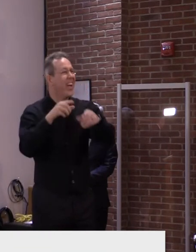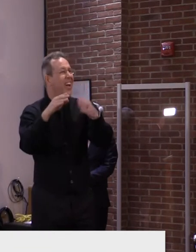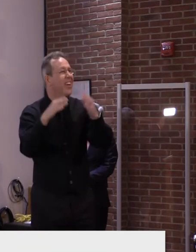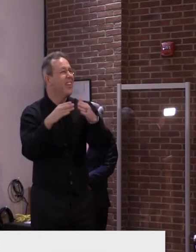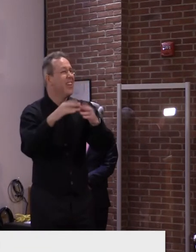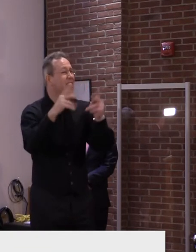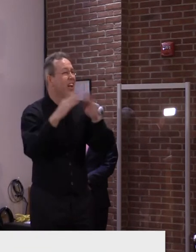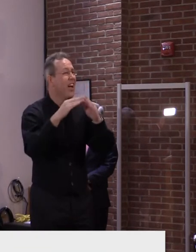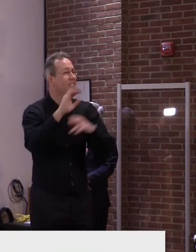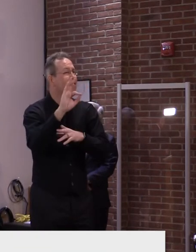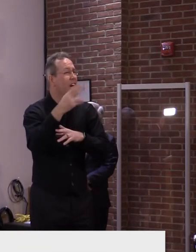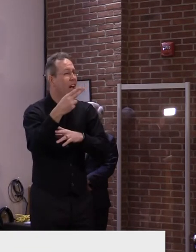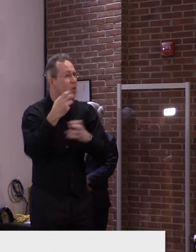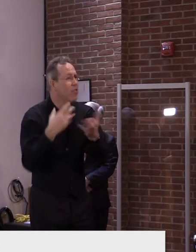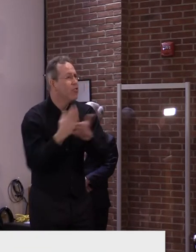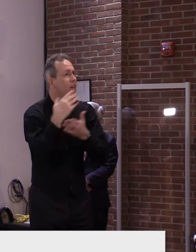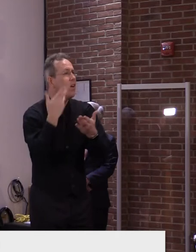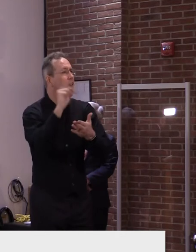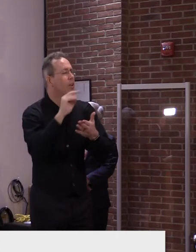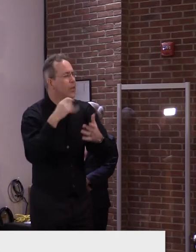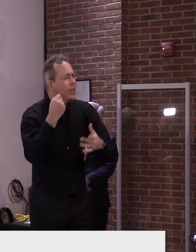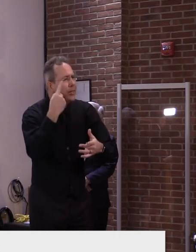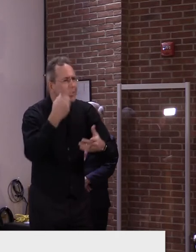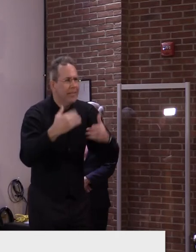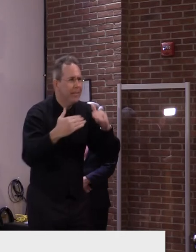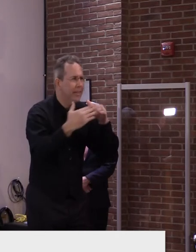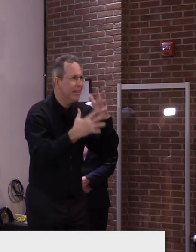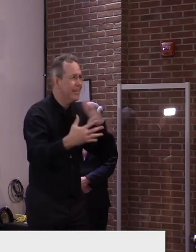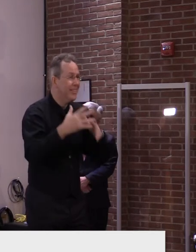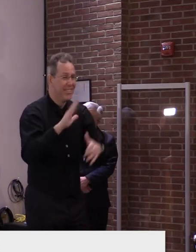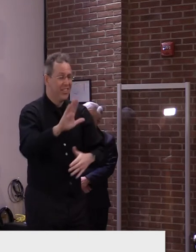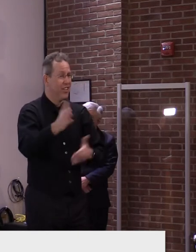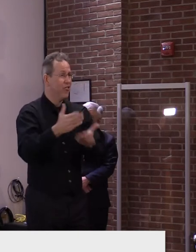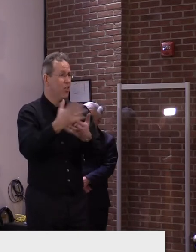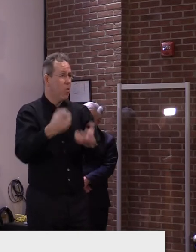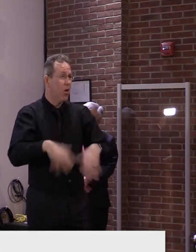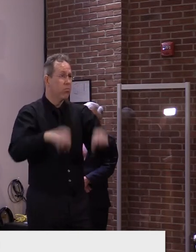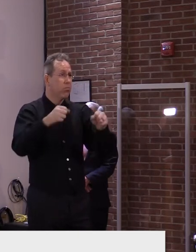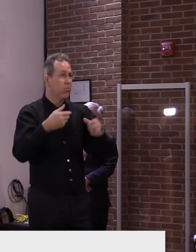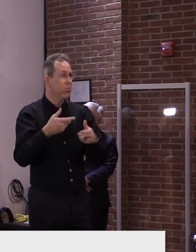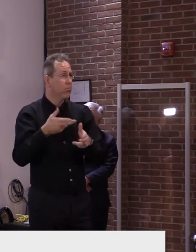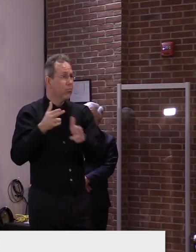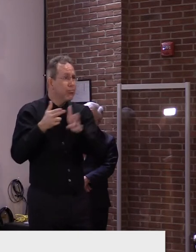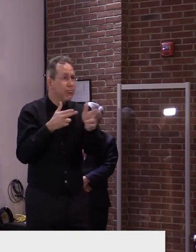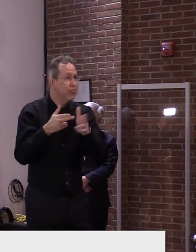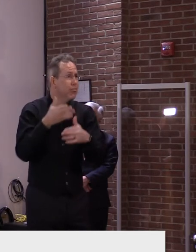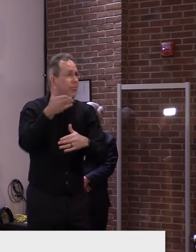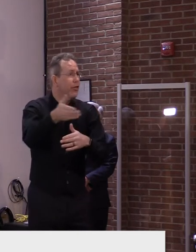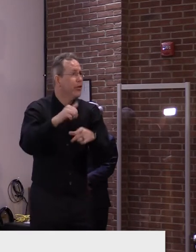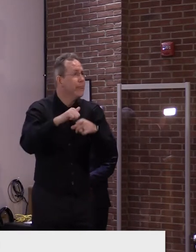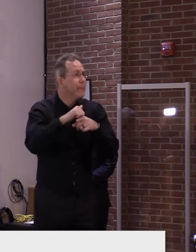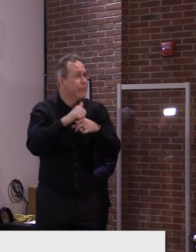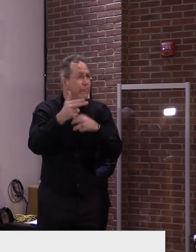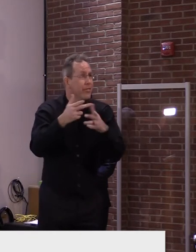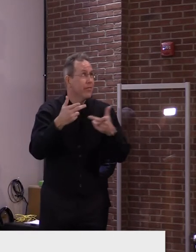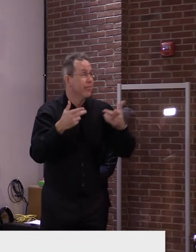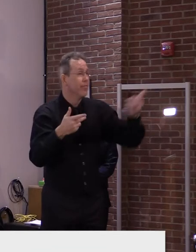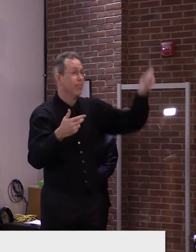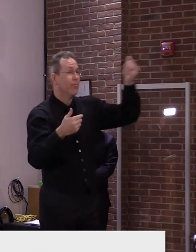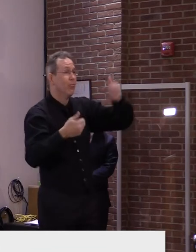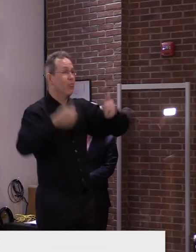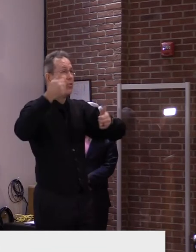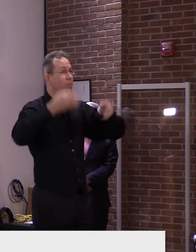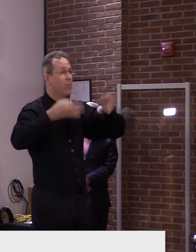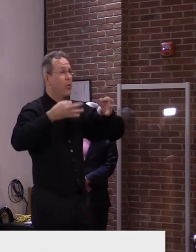might put into place that is fully within their rights. They did so, and, uh, the Supreme Court appears to have, uh, upheld that. So,